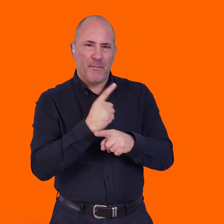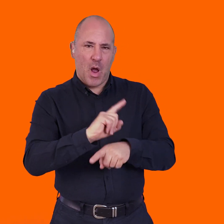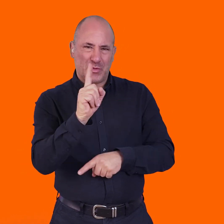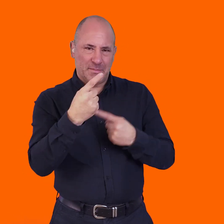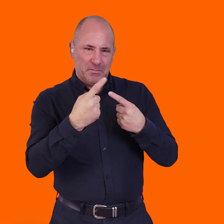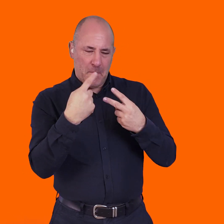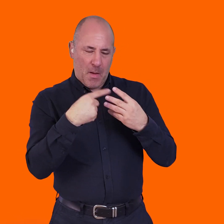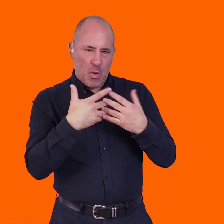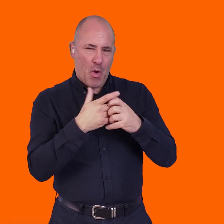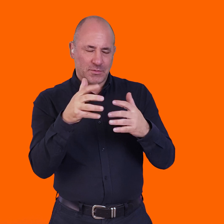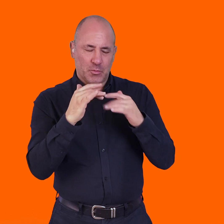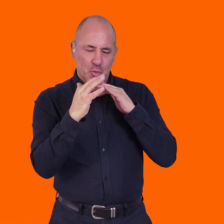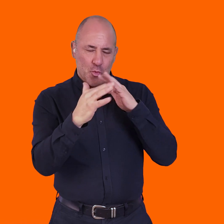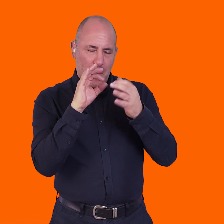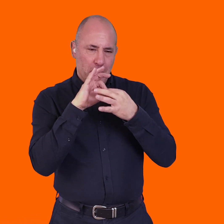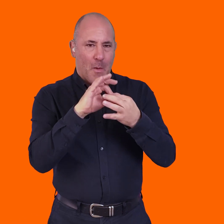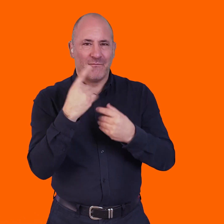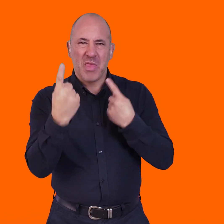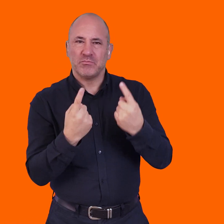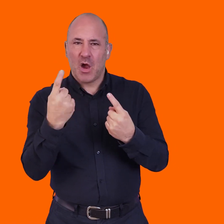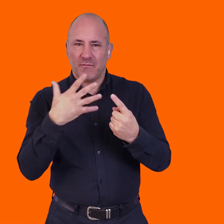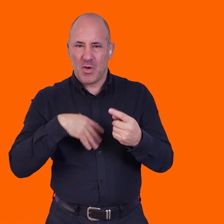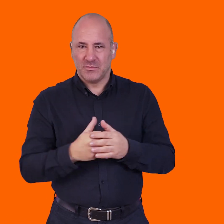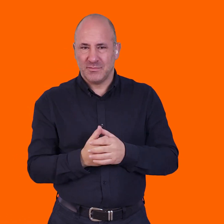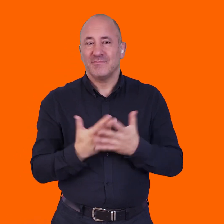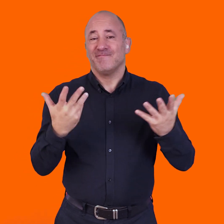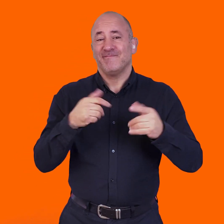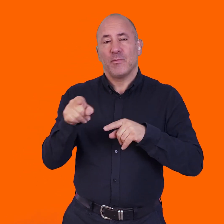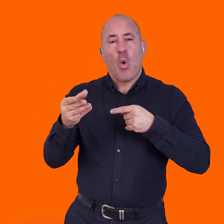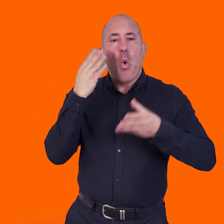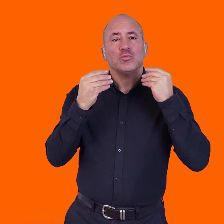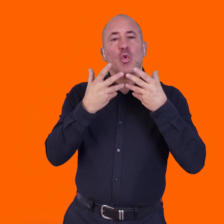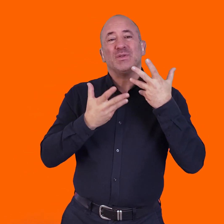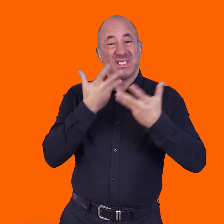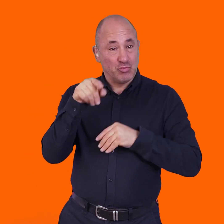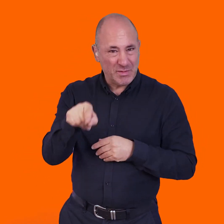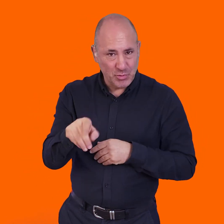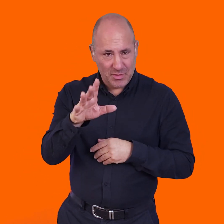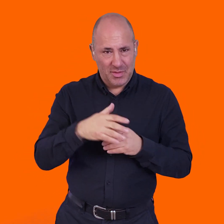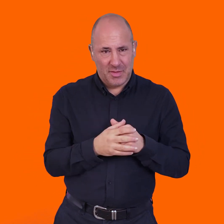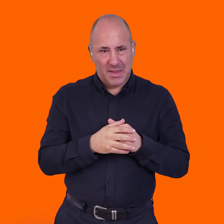conclusions of what they were watching and about what was, what, what resonated for them.